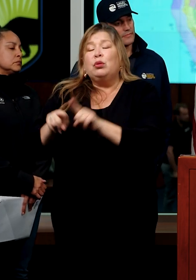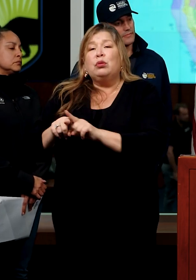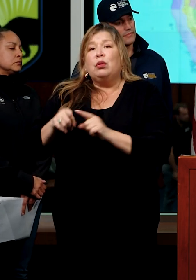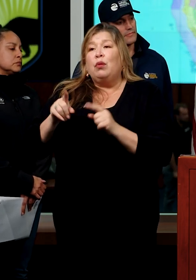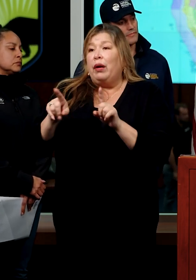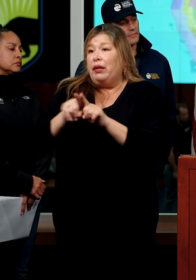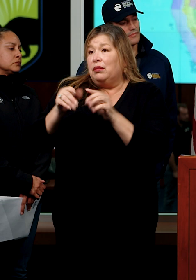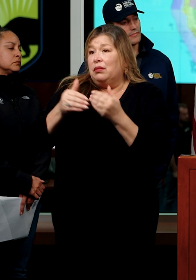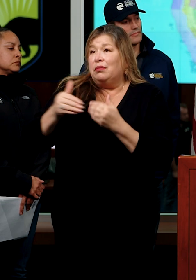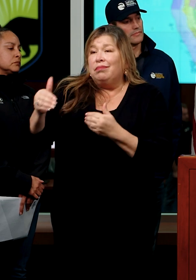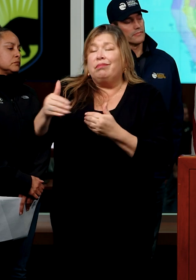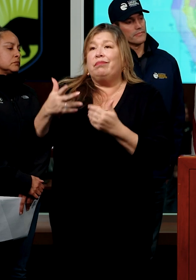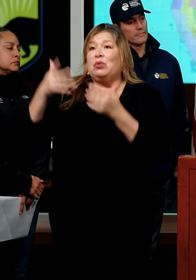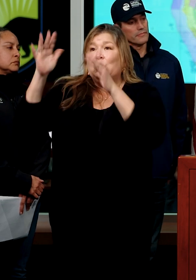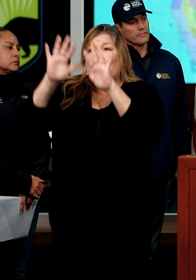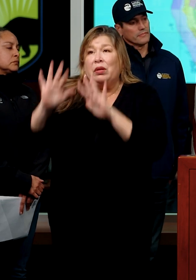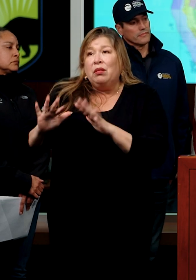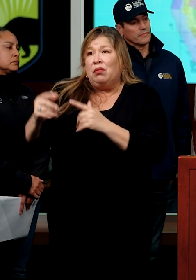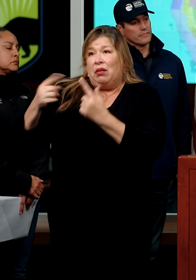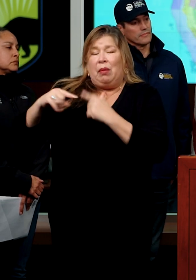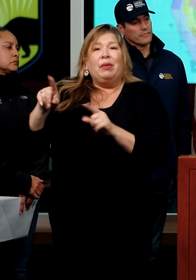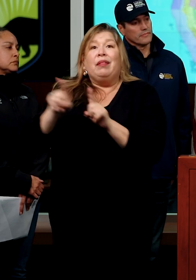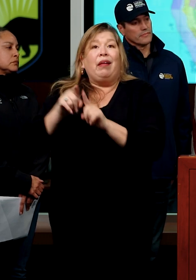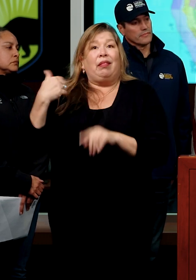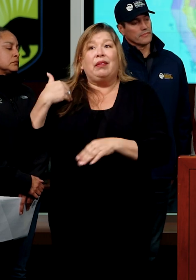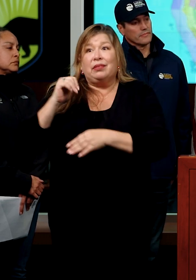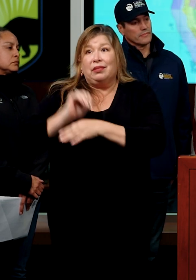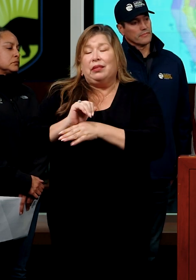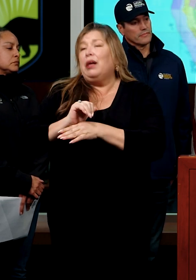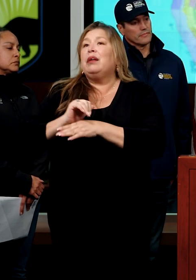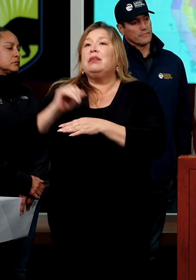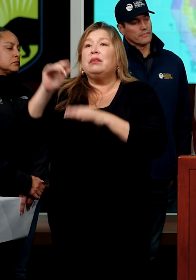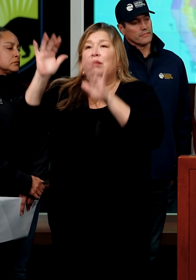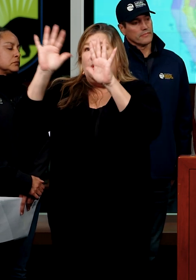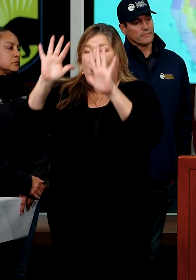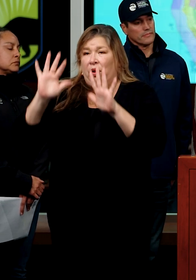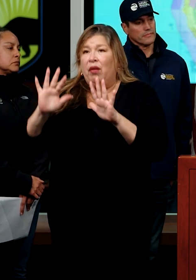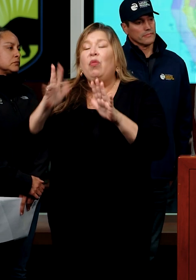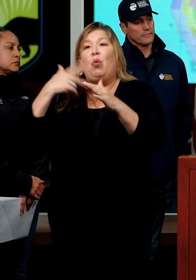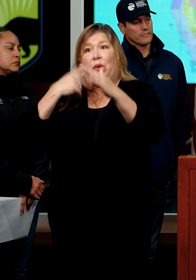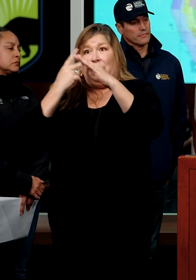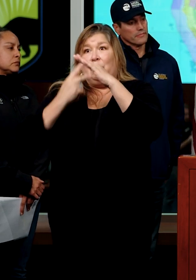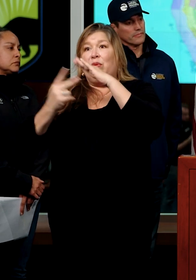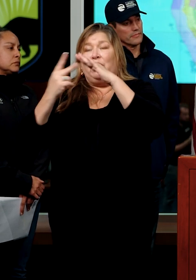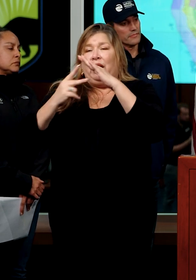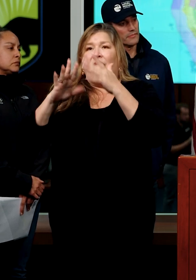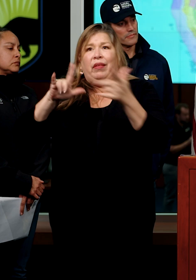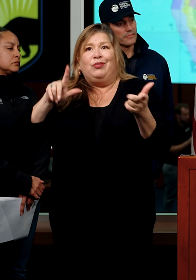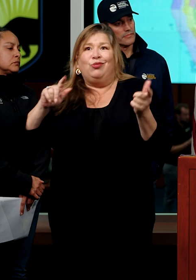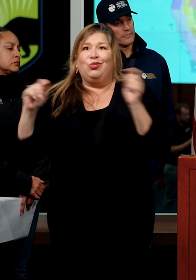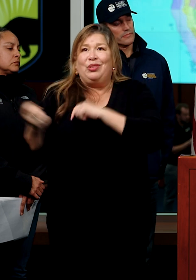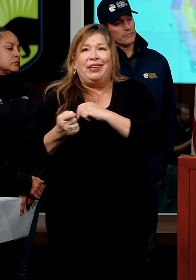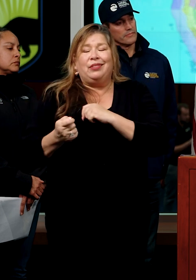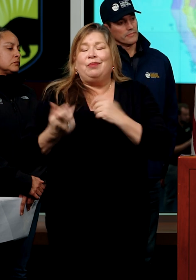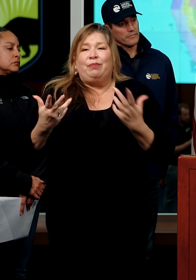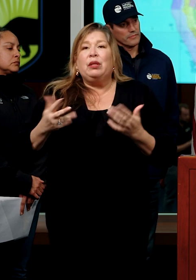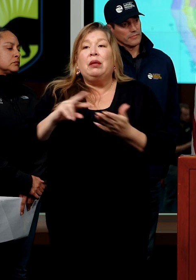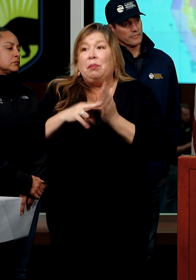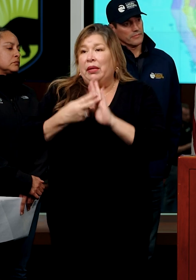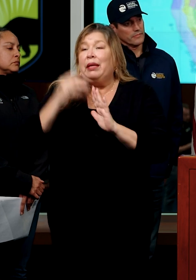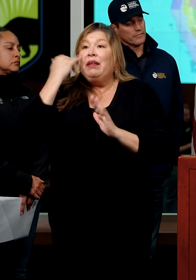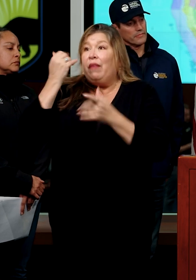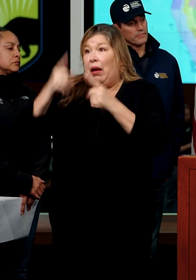out, and as we saw even in last night's storm, some changes to the predictions of rain and wind, we can move